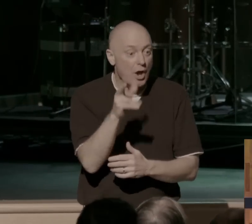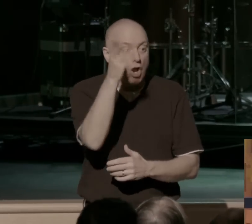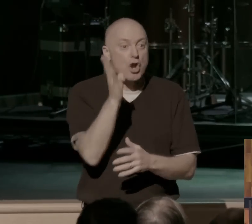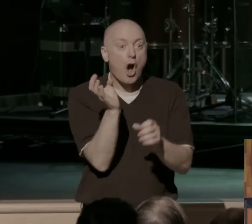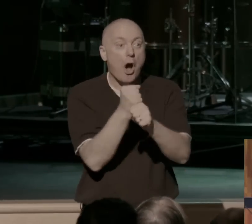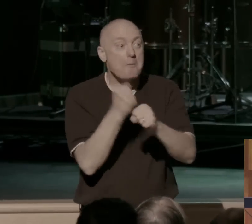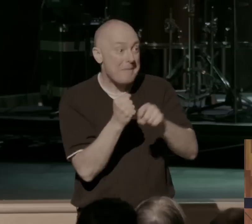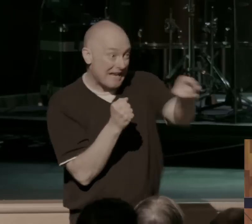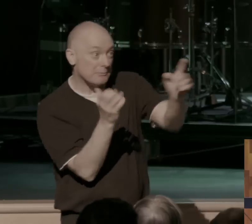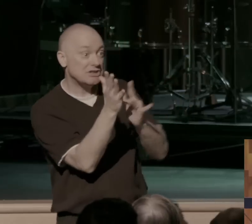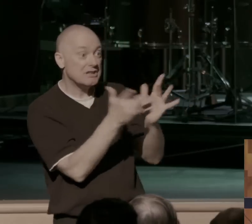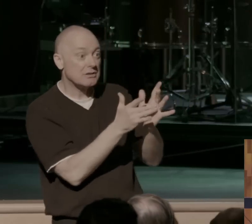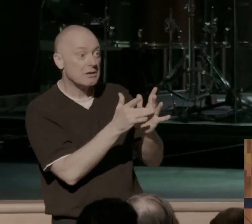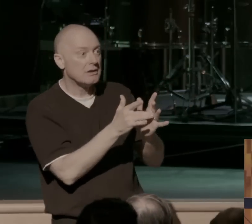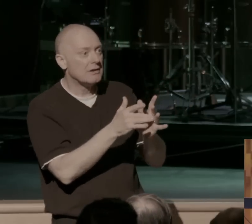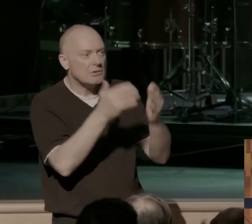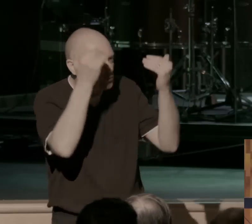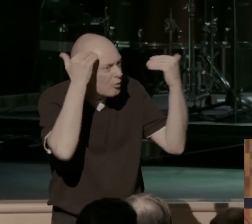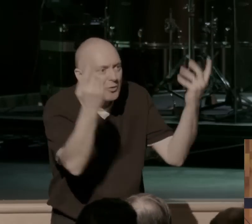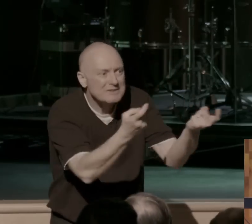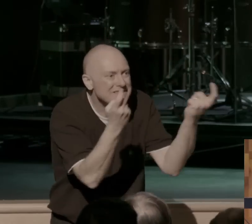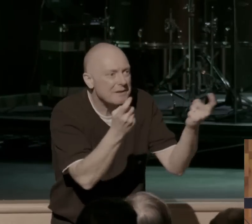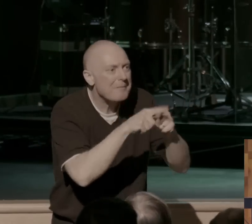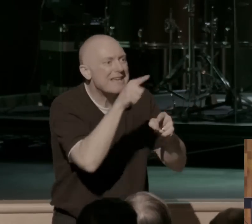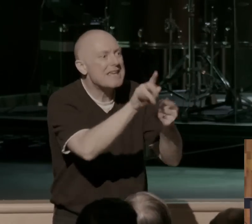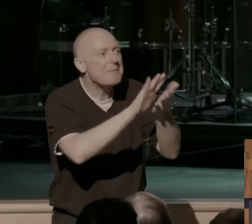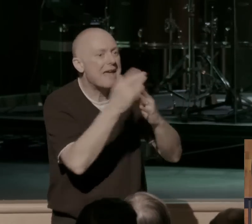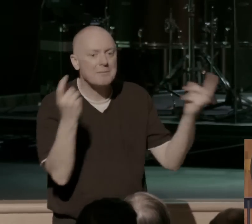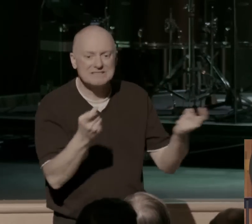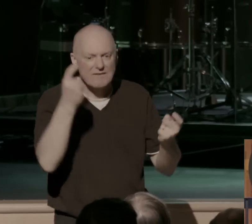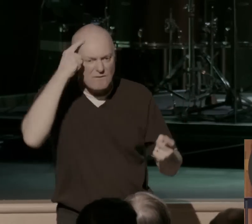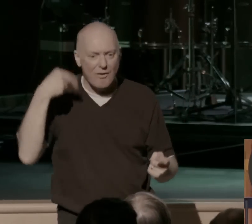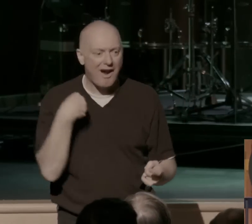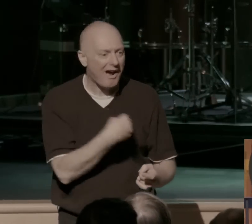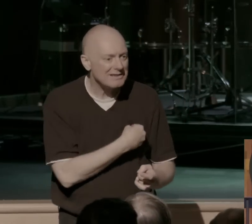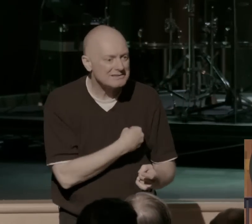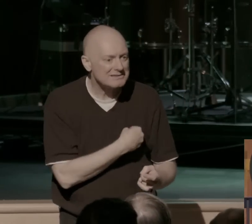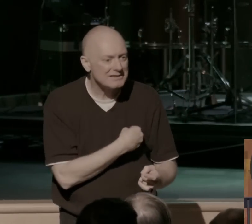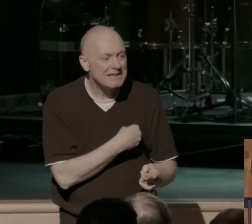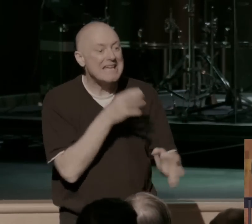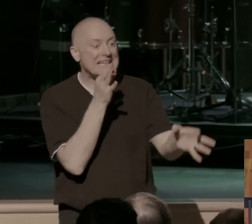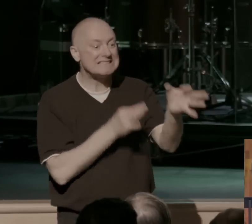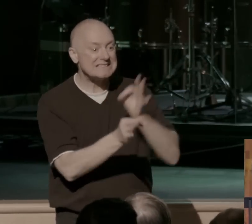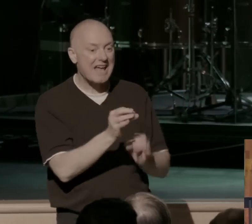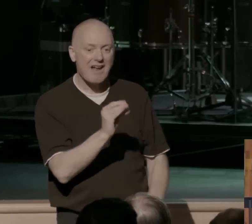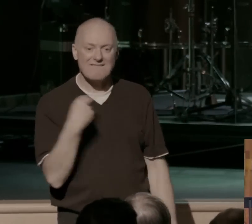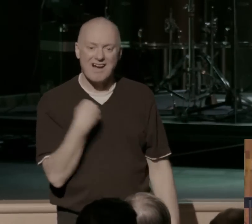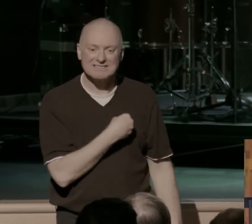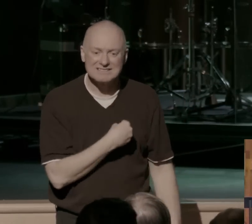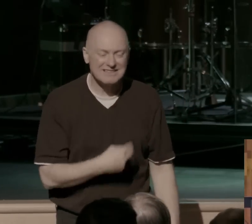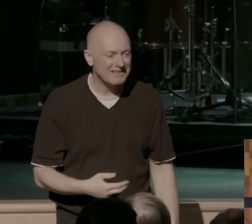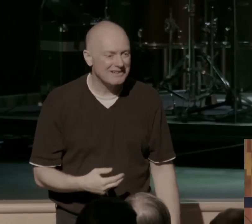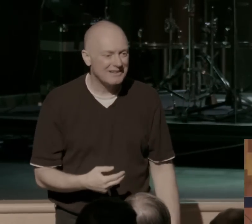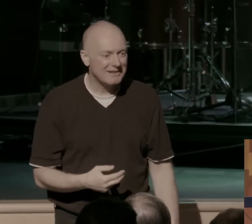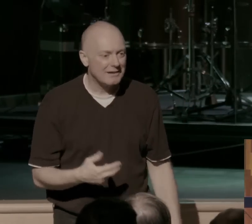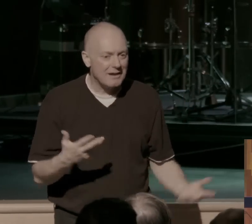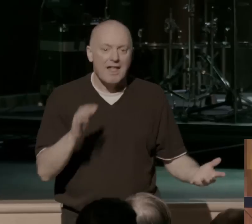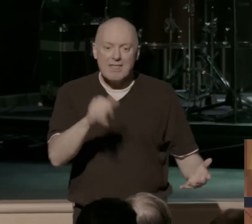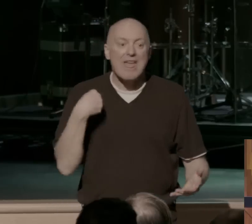no sin to become sin for us instead of us. So what? So that we can become the righteousness of